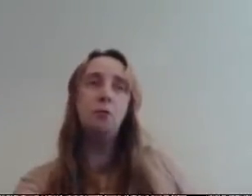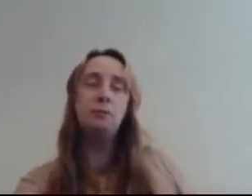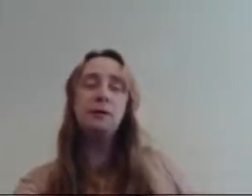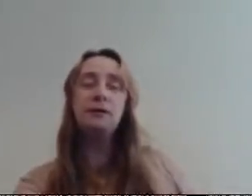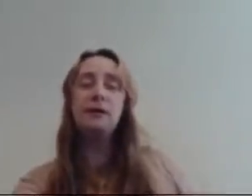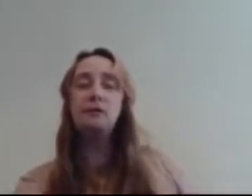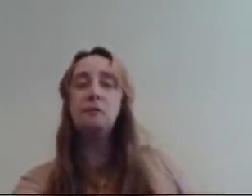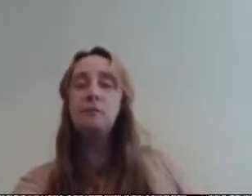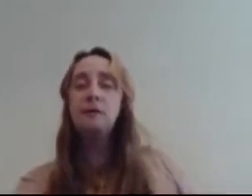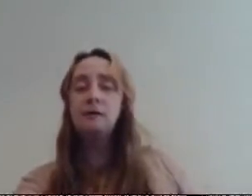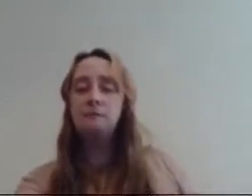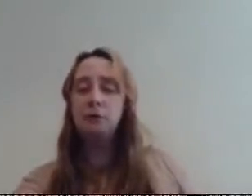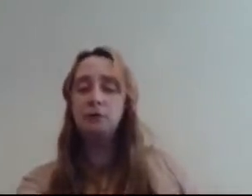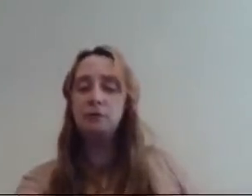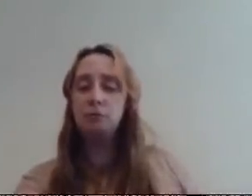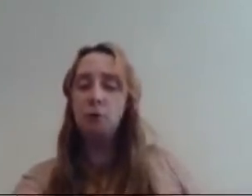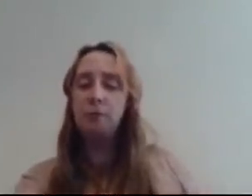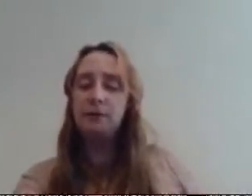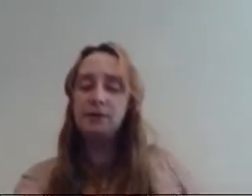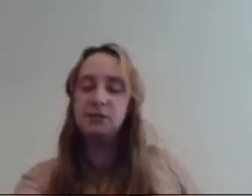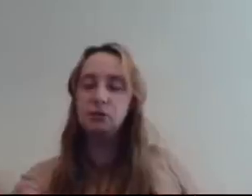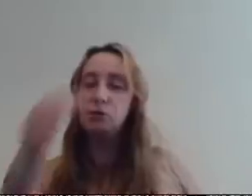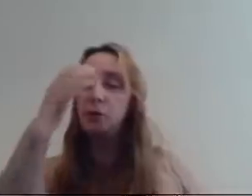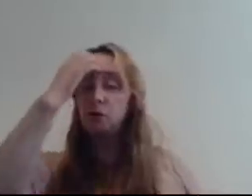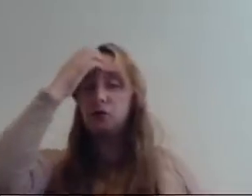motormax can get to them by you copying shinzo's quirk